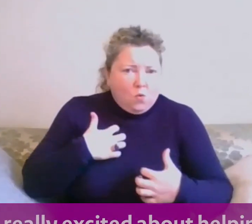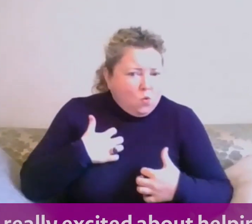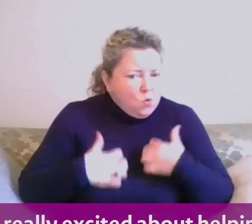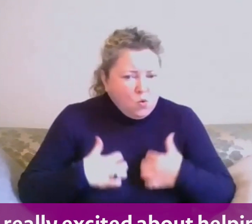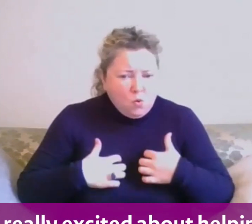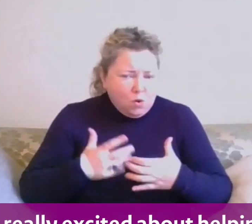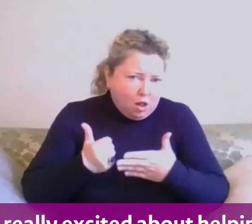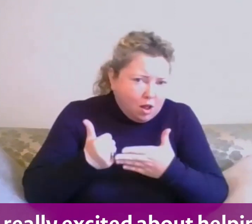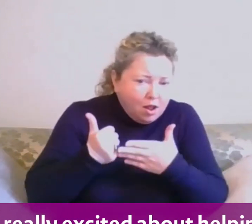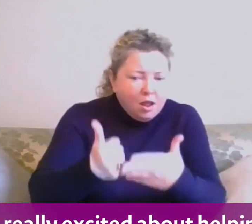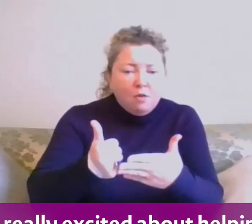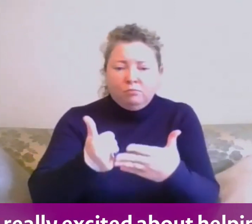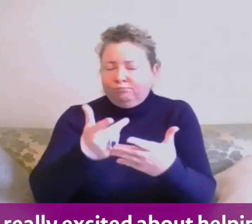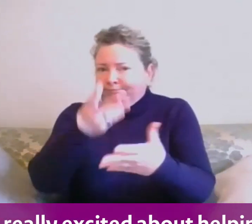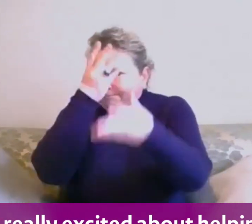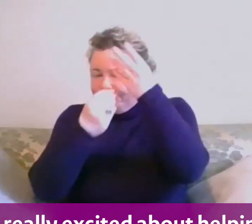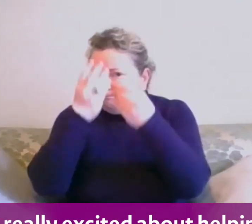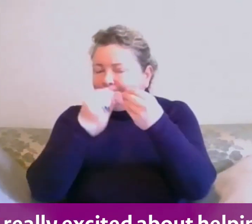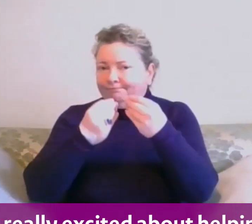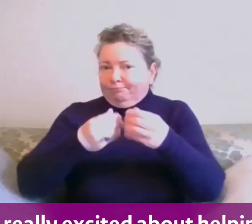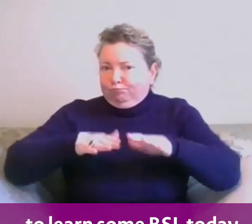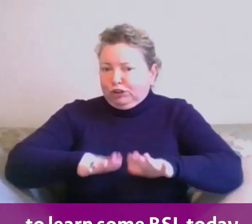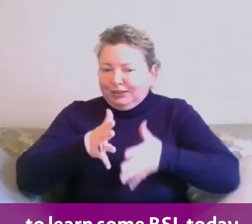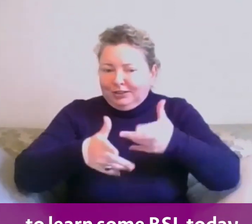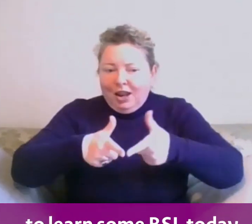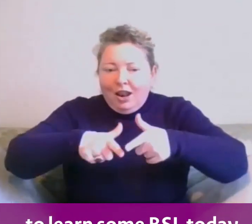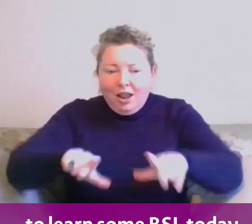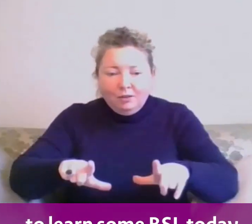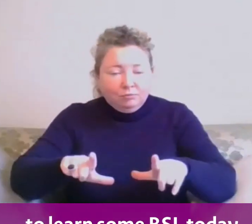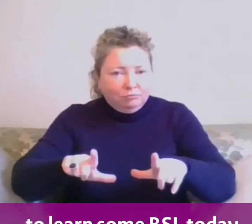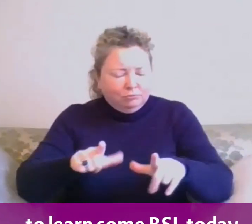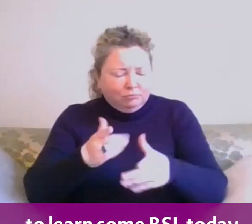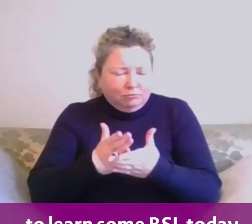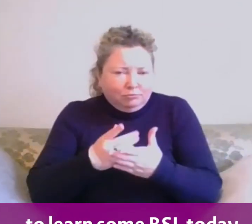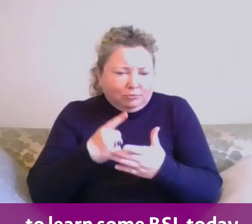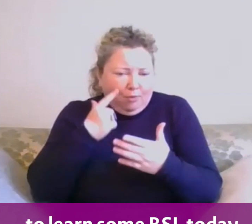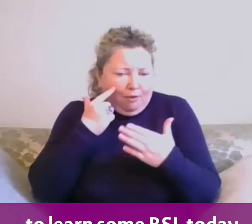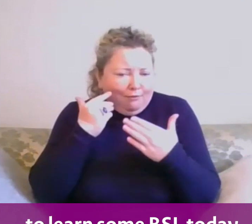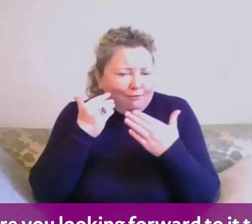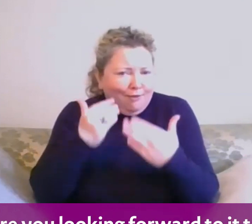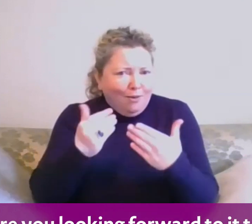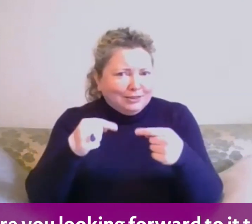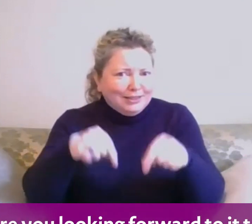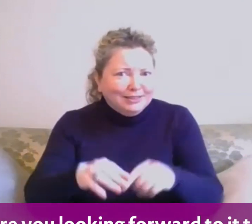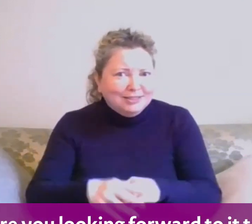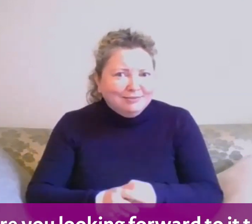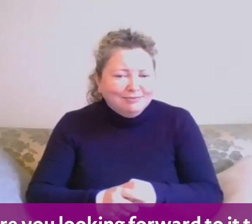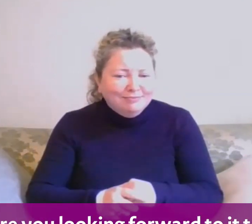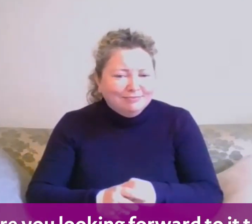I am really excited about helping you to learn some BSL today. Are you looking forward to it too?